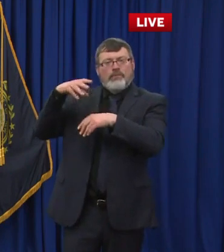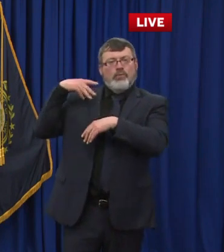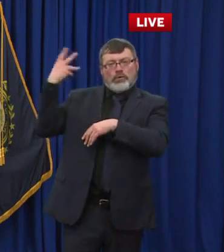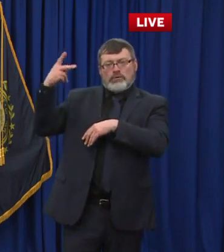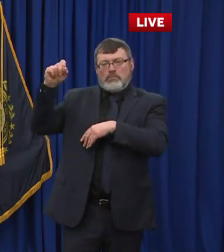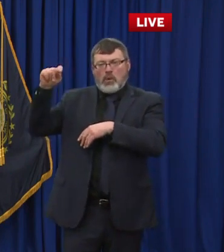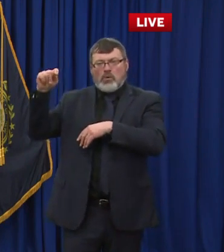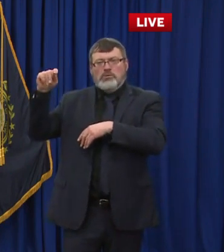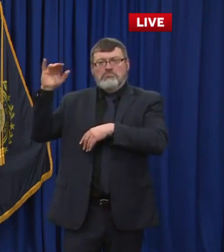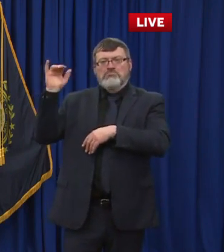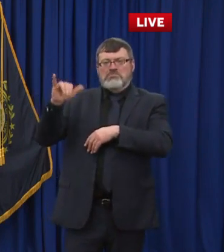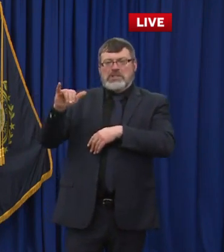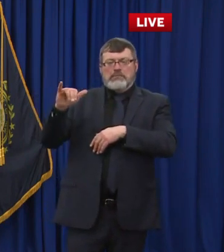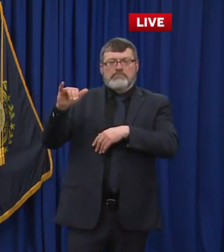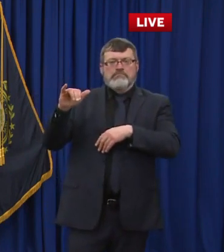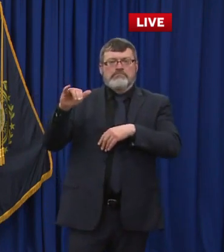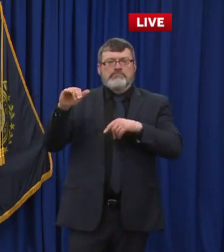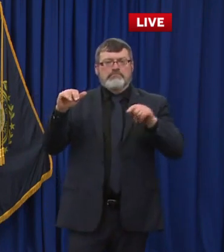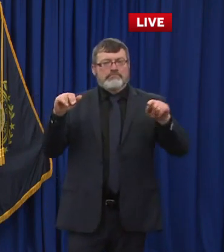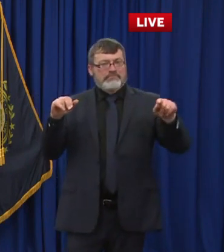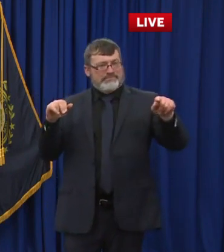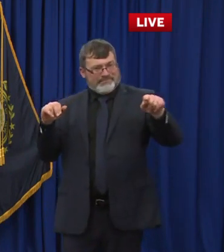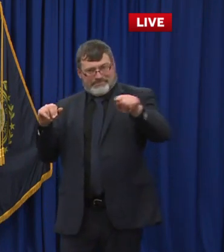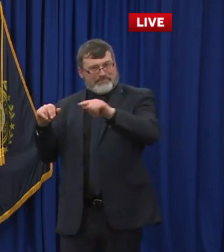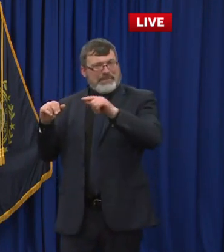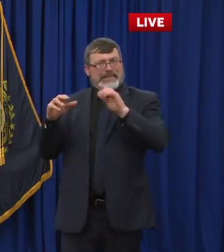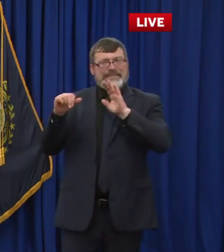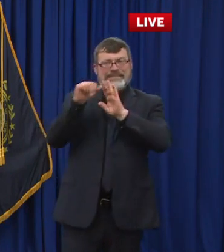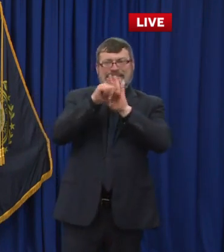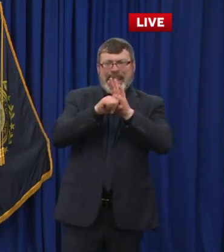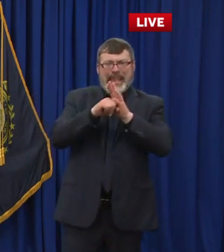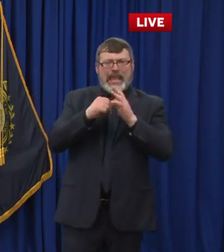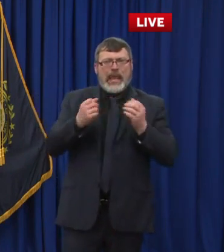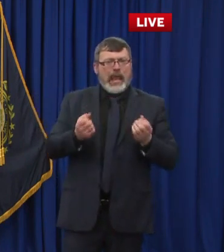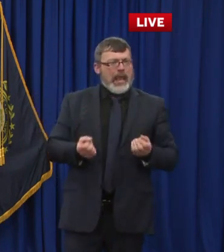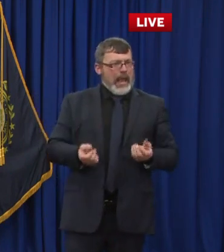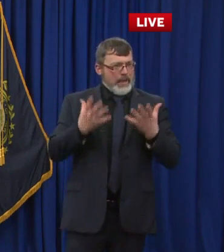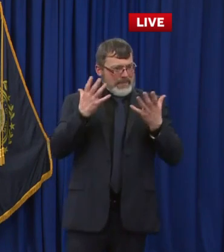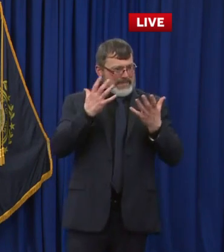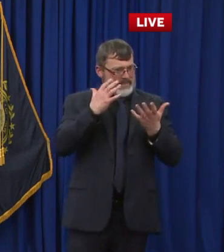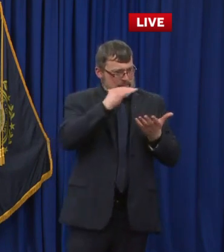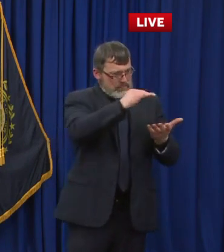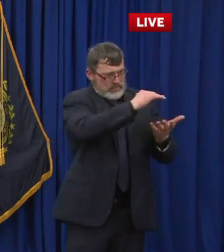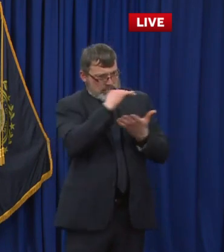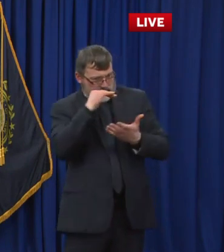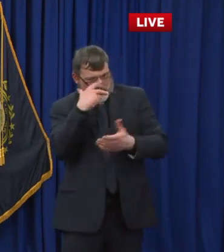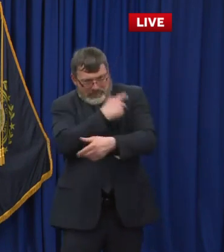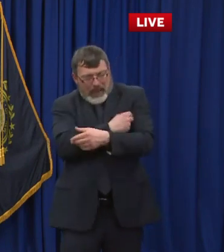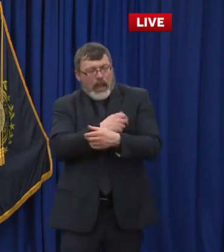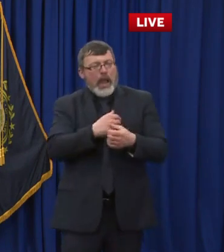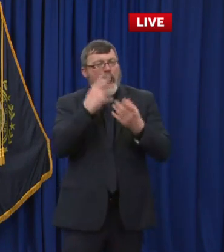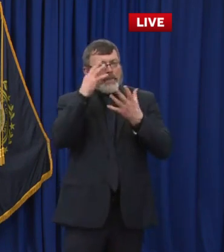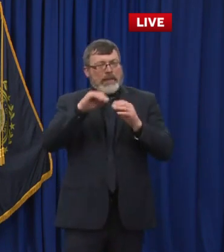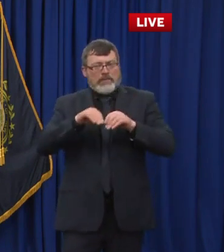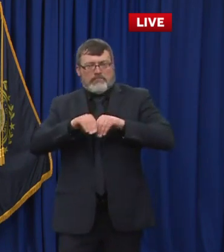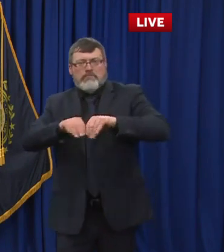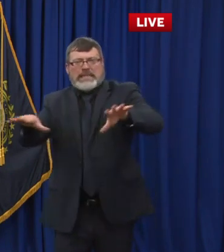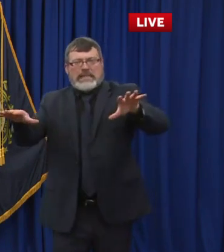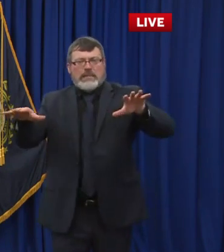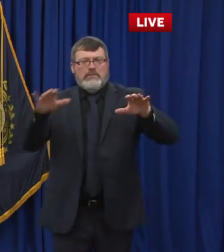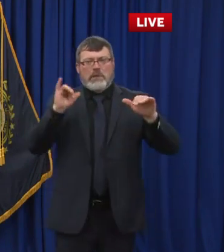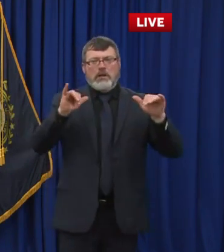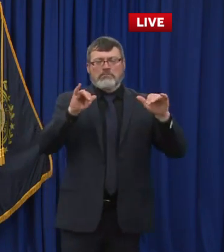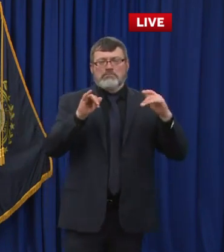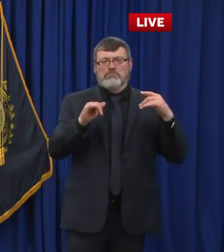in. And New Hampshire came in 48 of the states, saying that doses